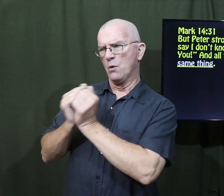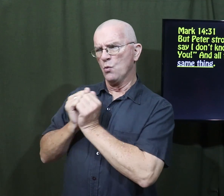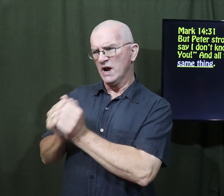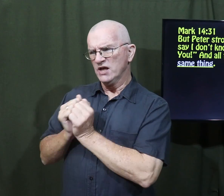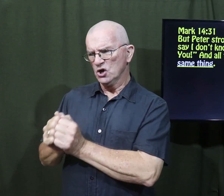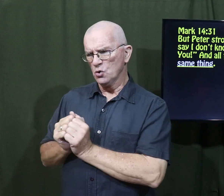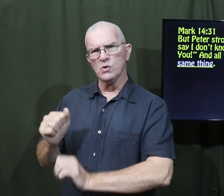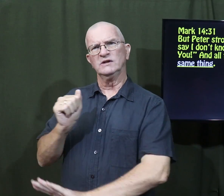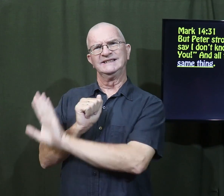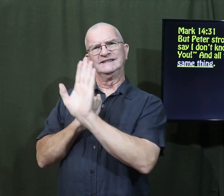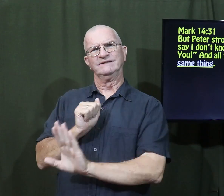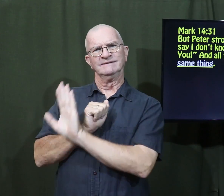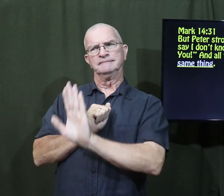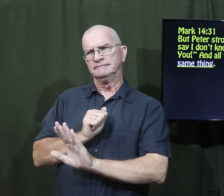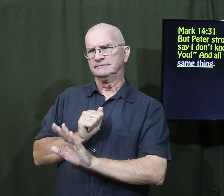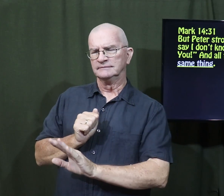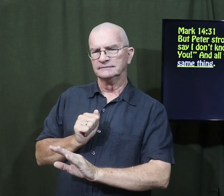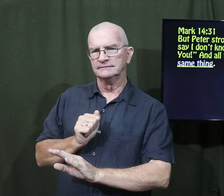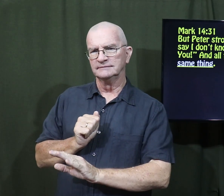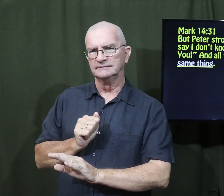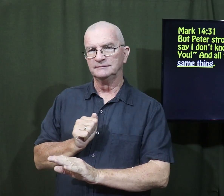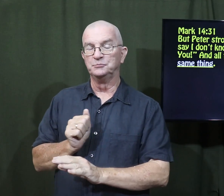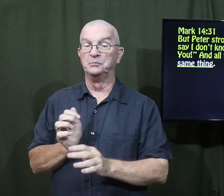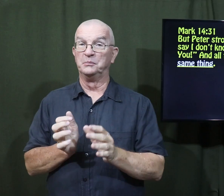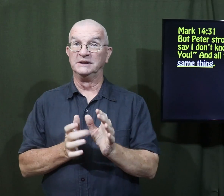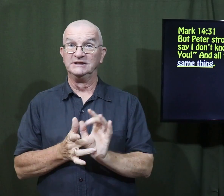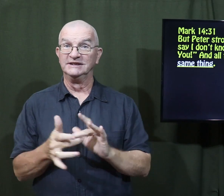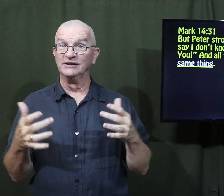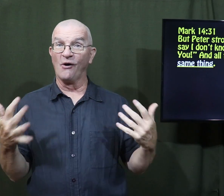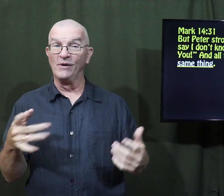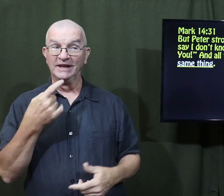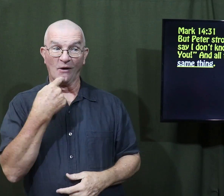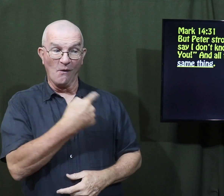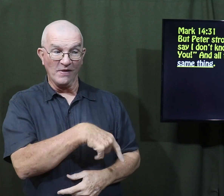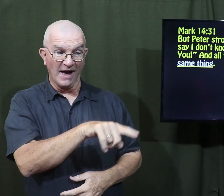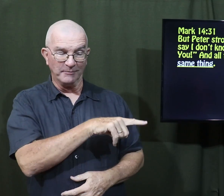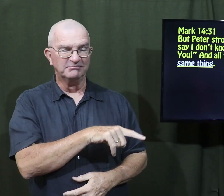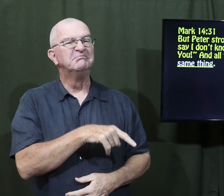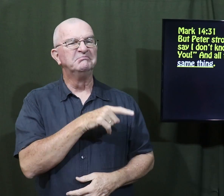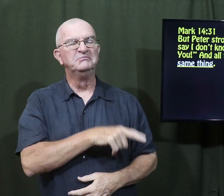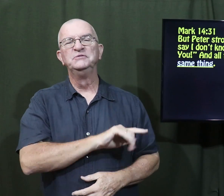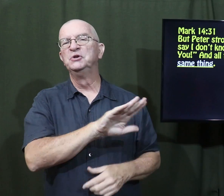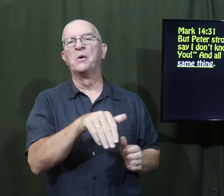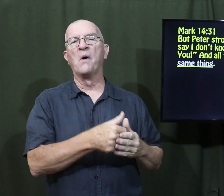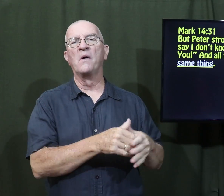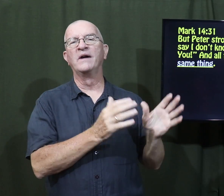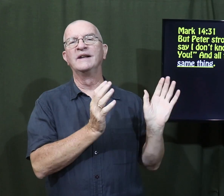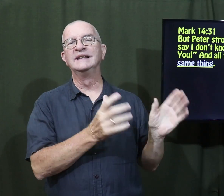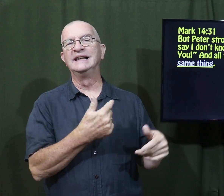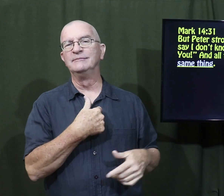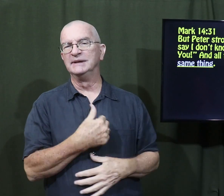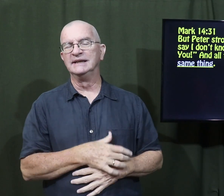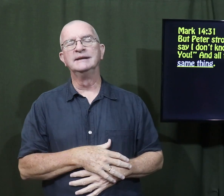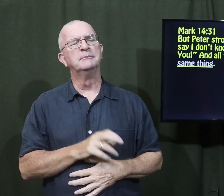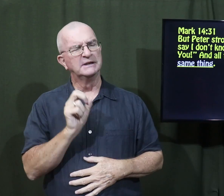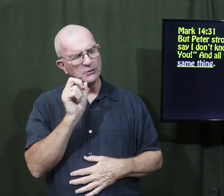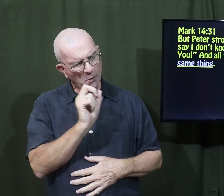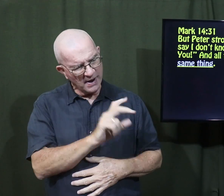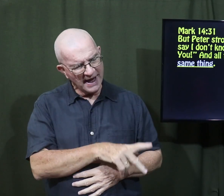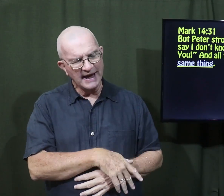Oh no, we'll be with you. we'll protect you. But Jesus already knew that they would